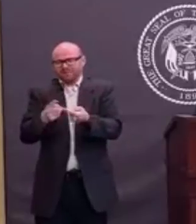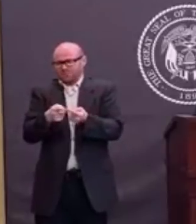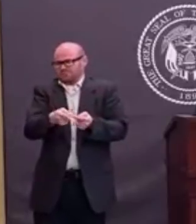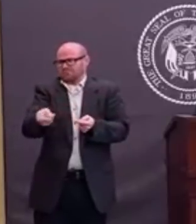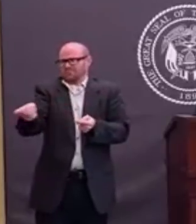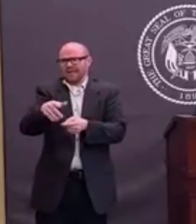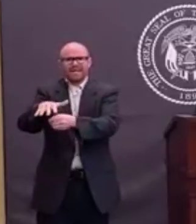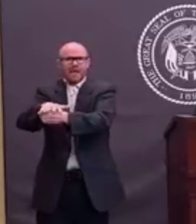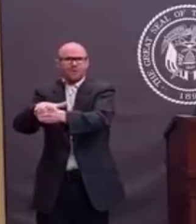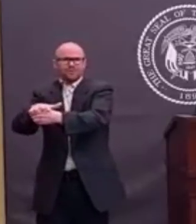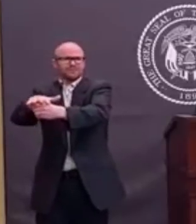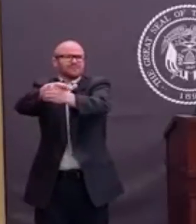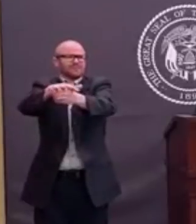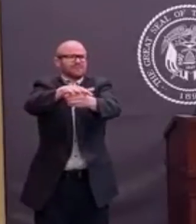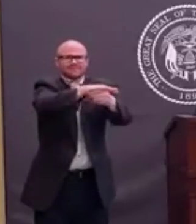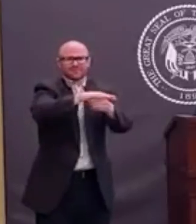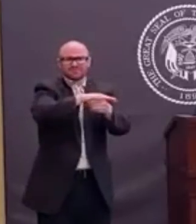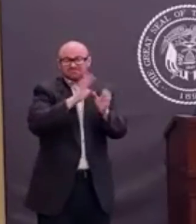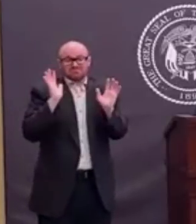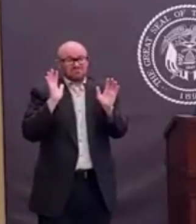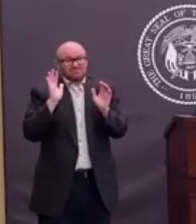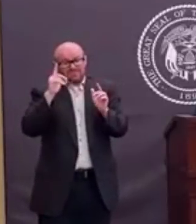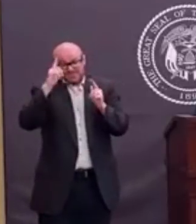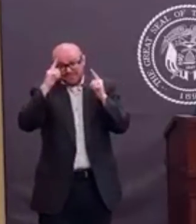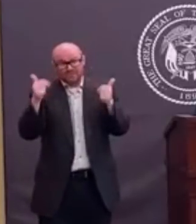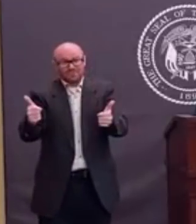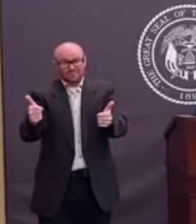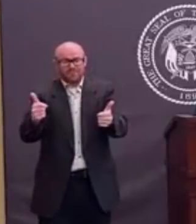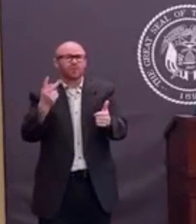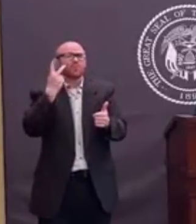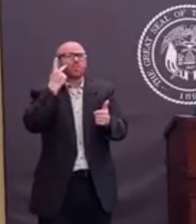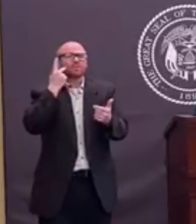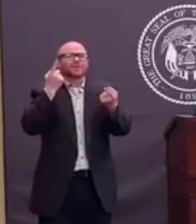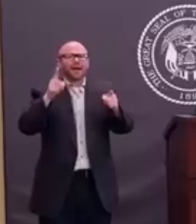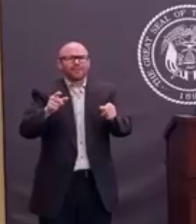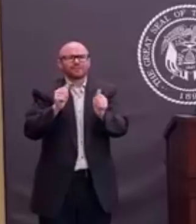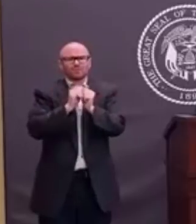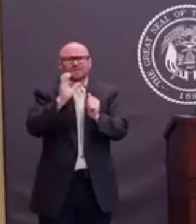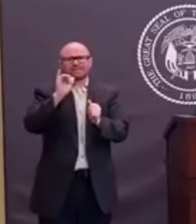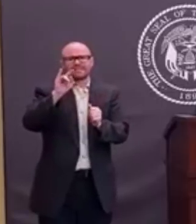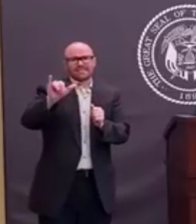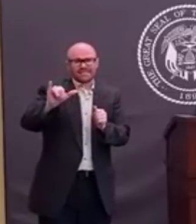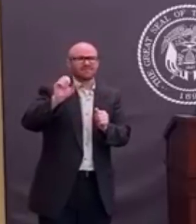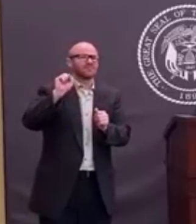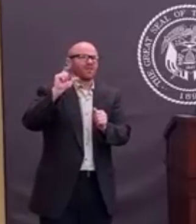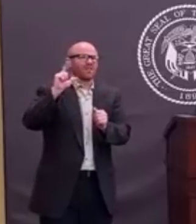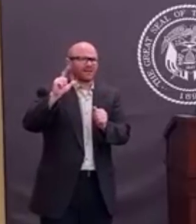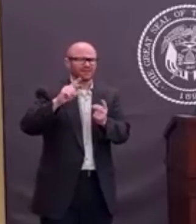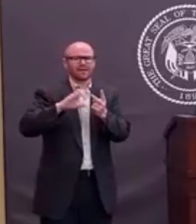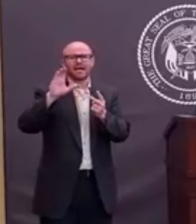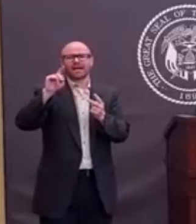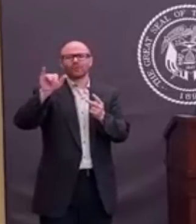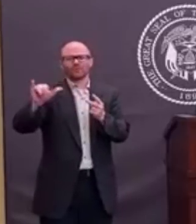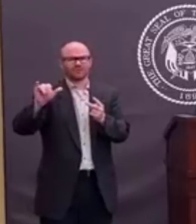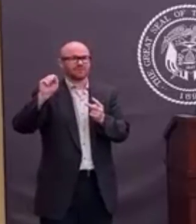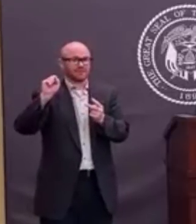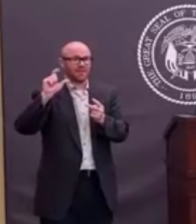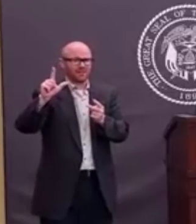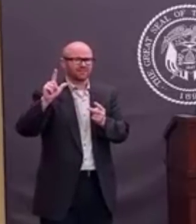appropriate and needful. And so we'll see what happens with that with the city and with the county as we go forward.